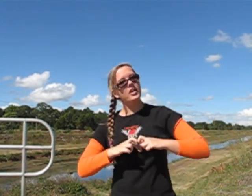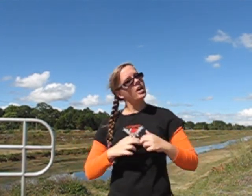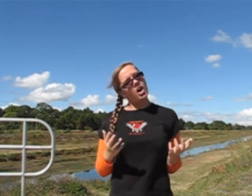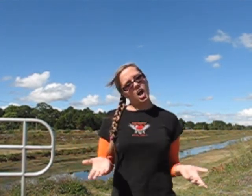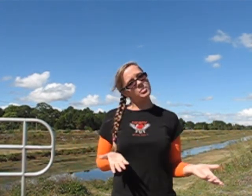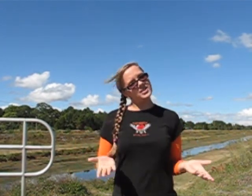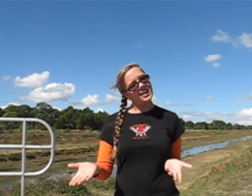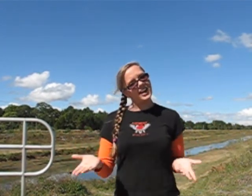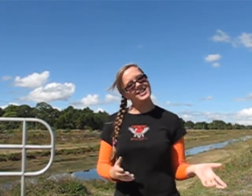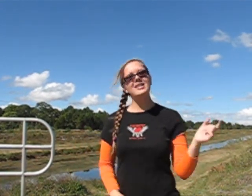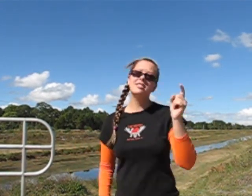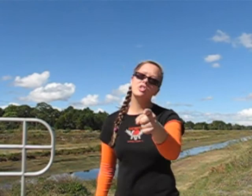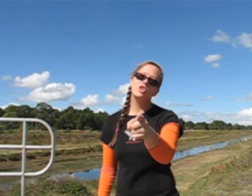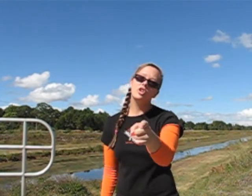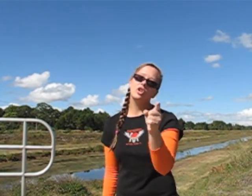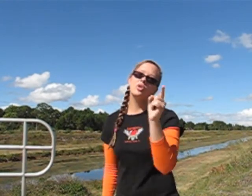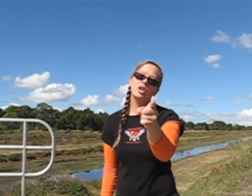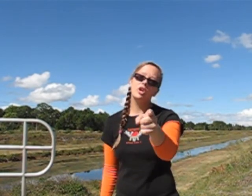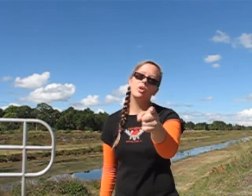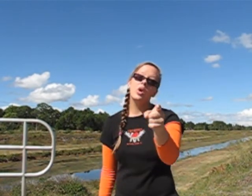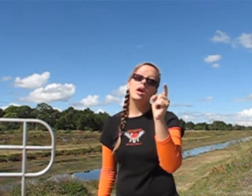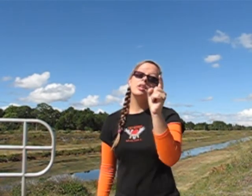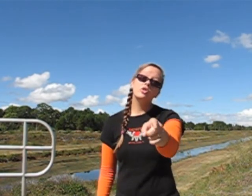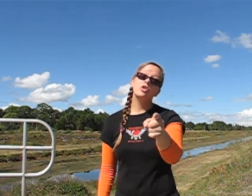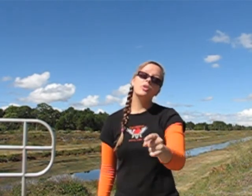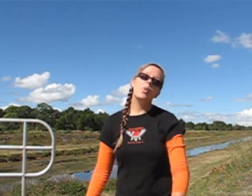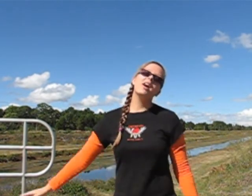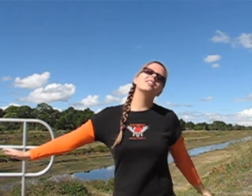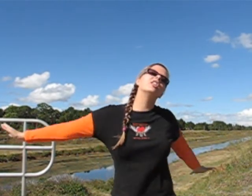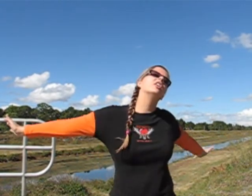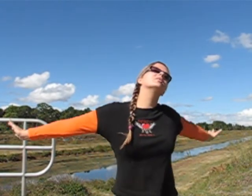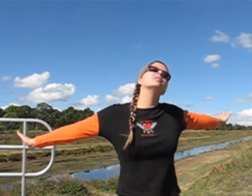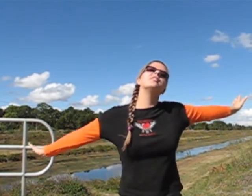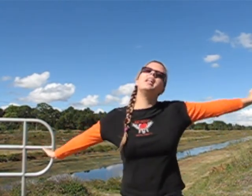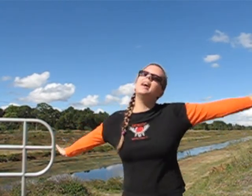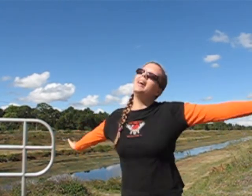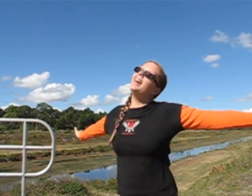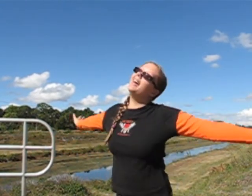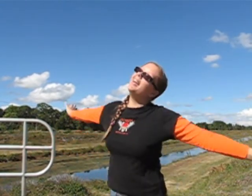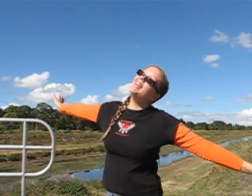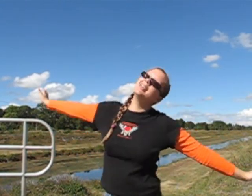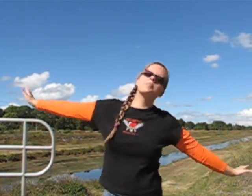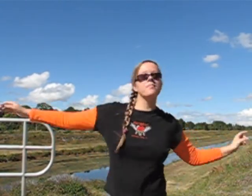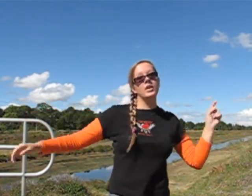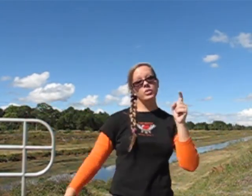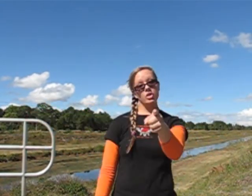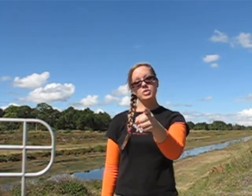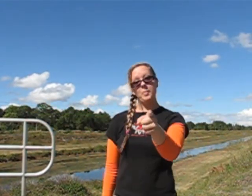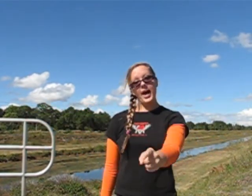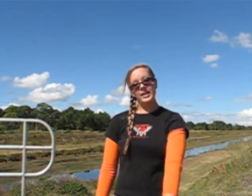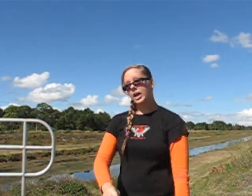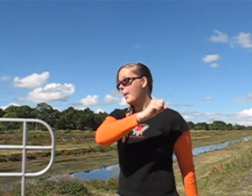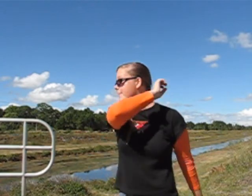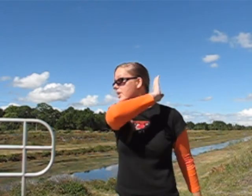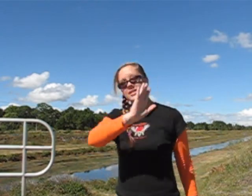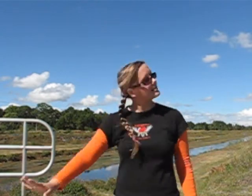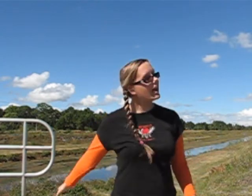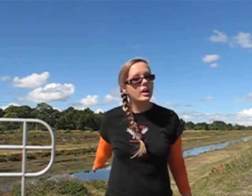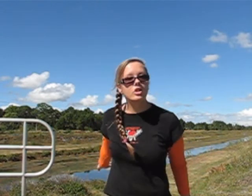All I'm saying is Do you, do you want to learn to fly? And you should pack it up and say